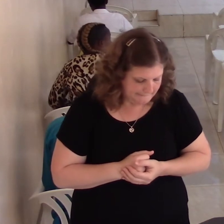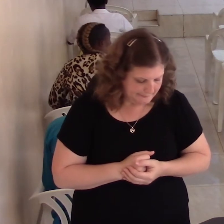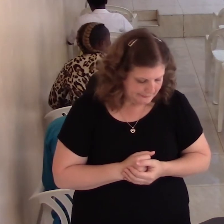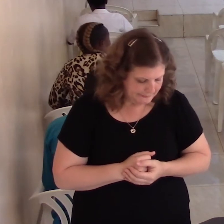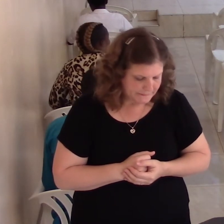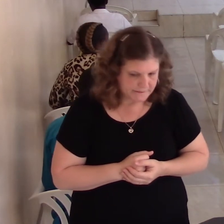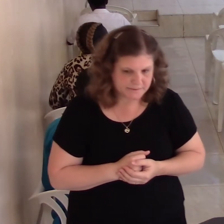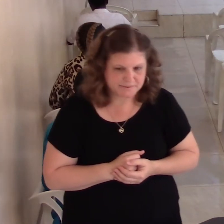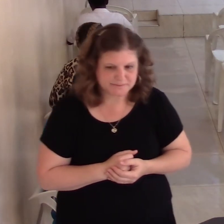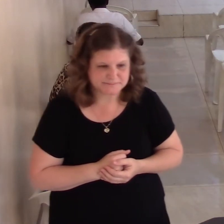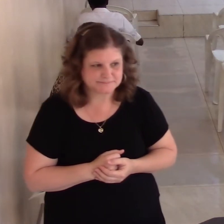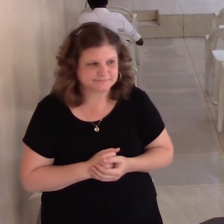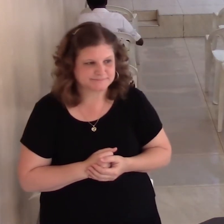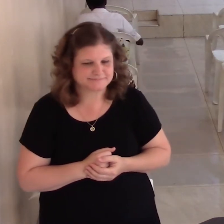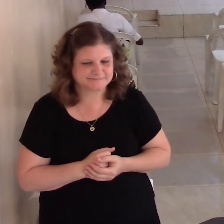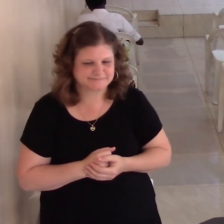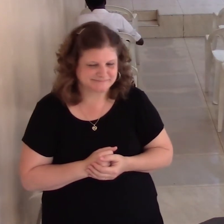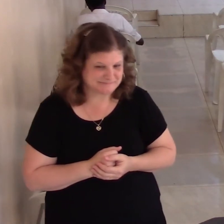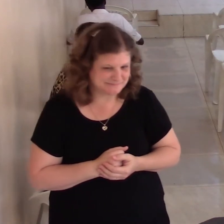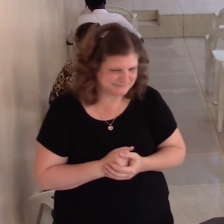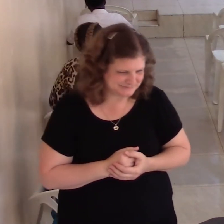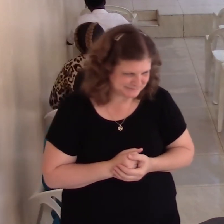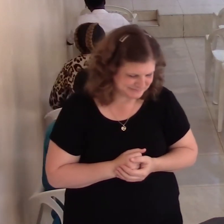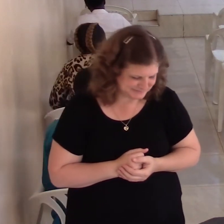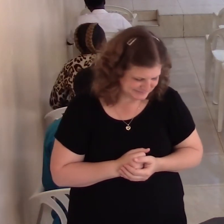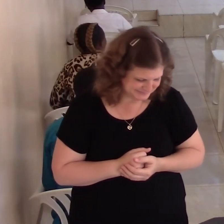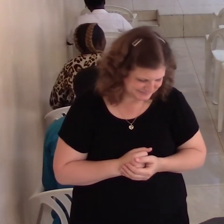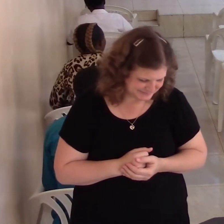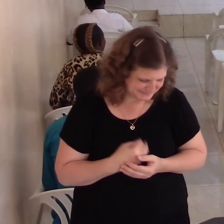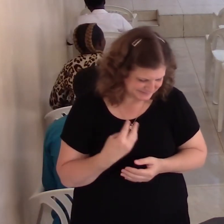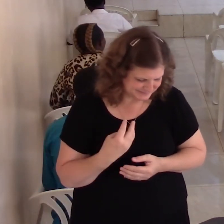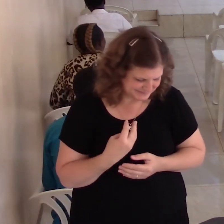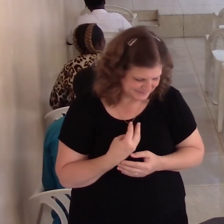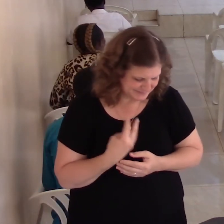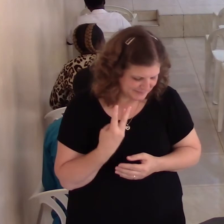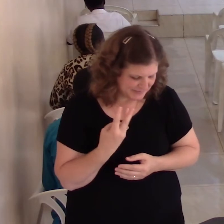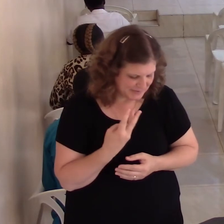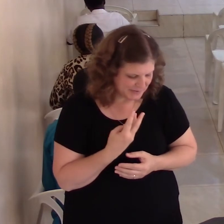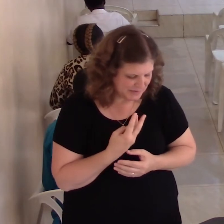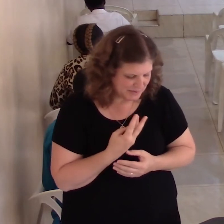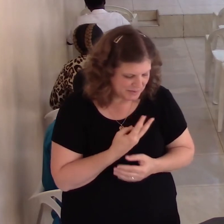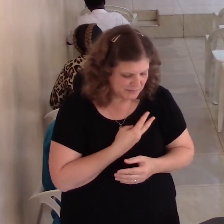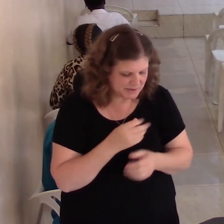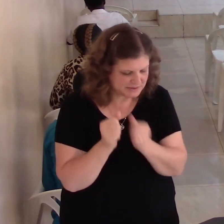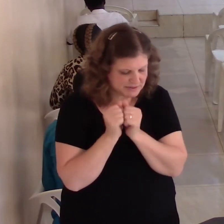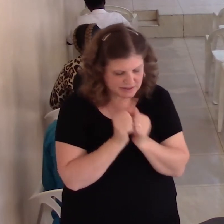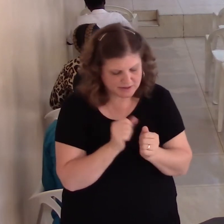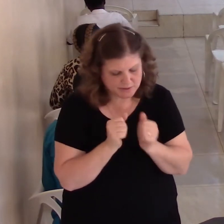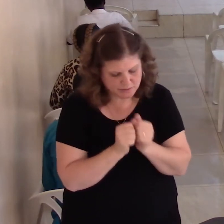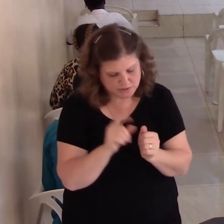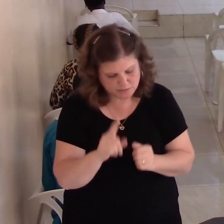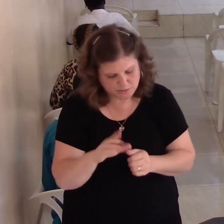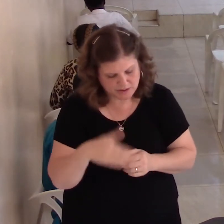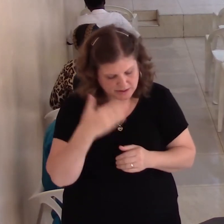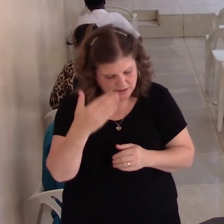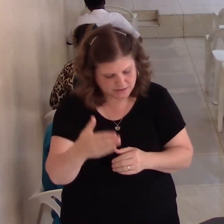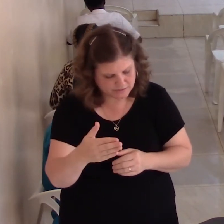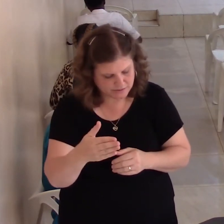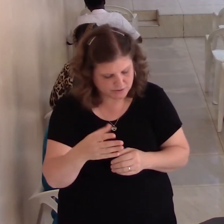2 Thessalonians chapter 3. When you're dealing with one another, you want to do it for their benefit or for